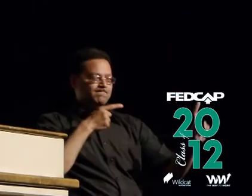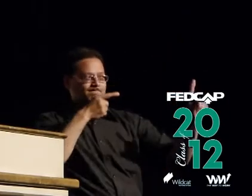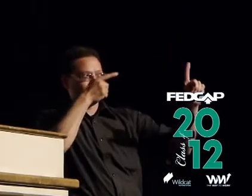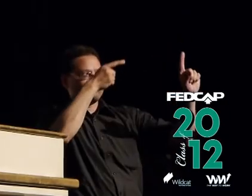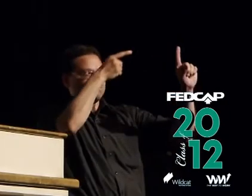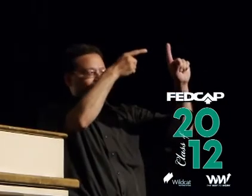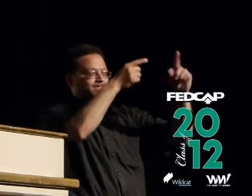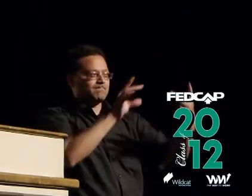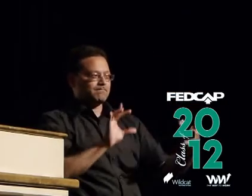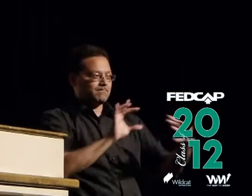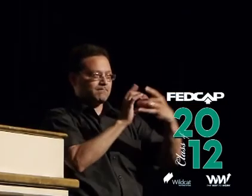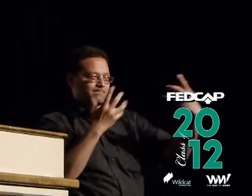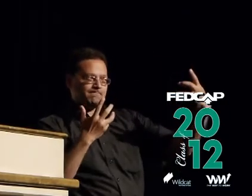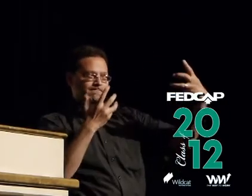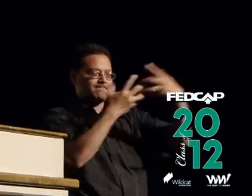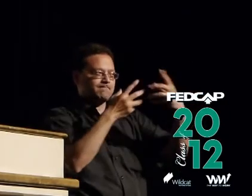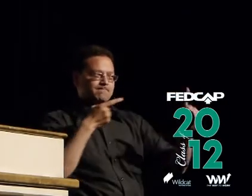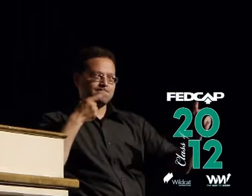makes the shot